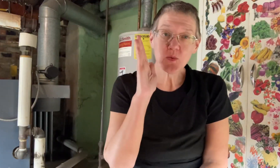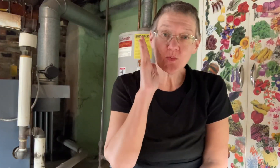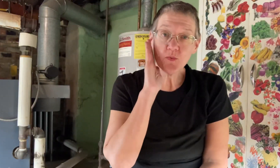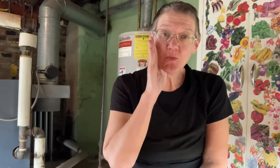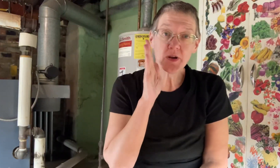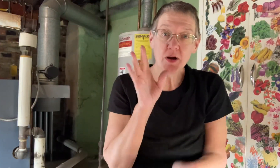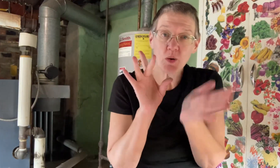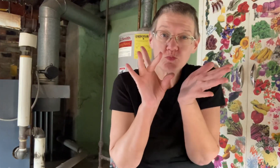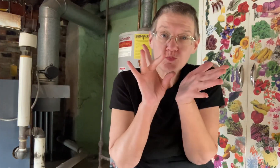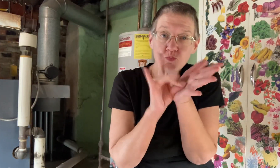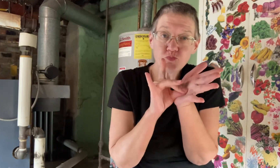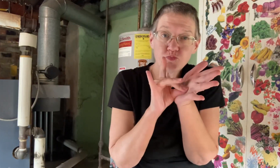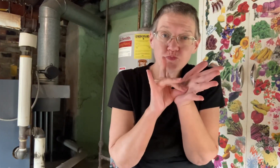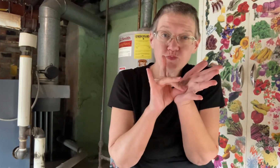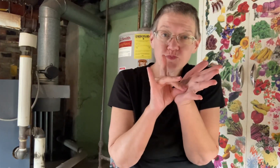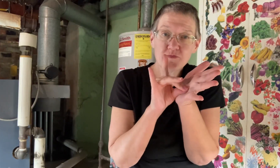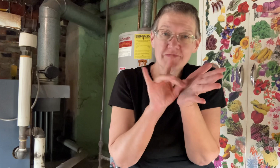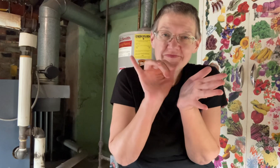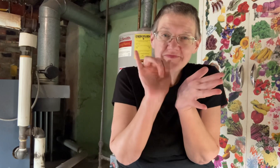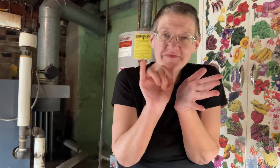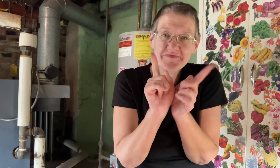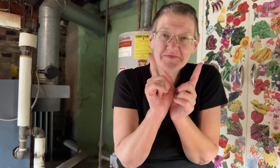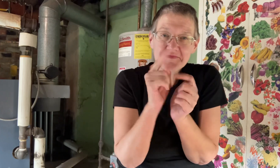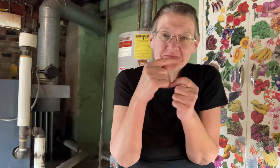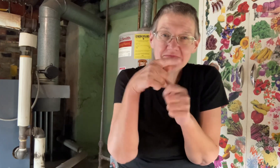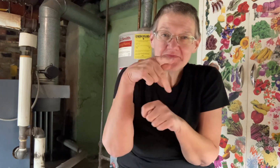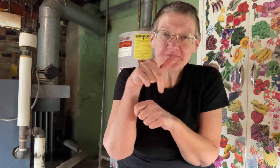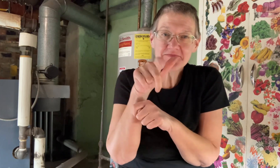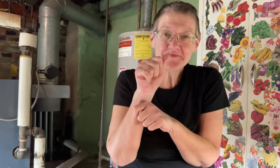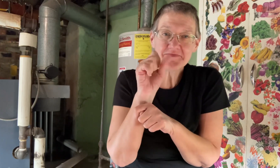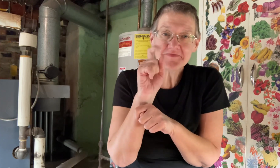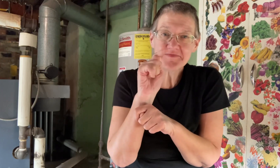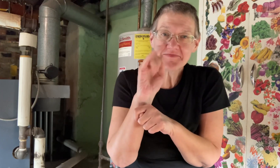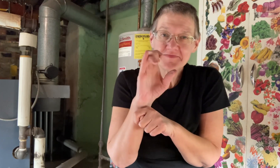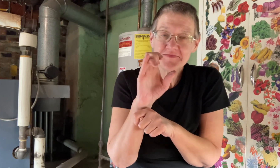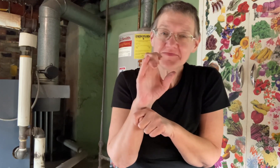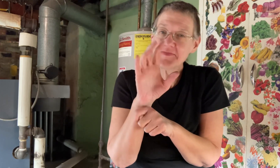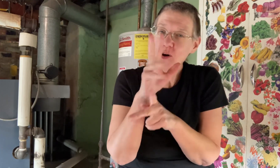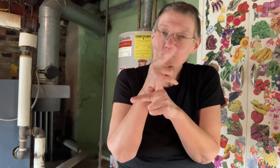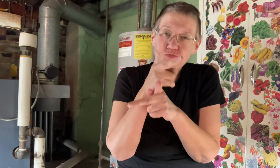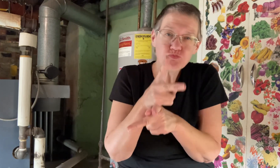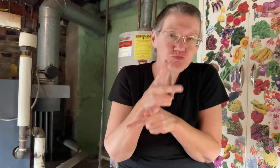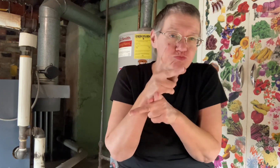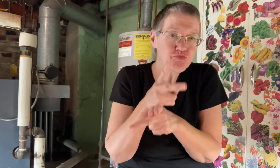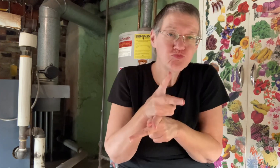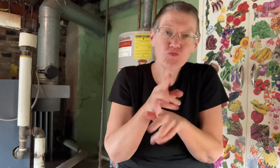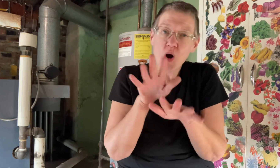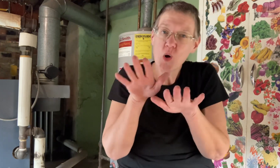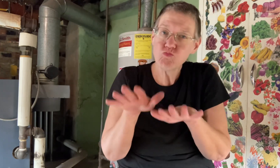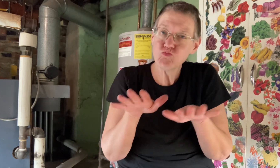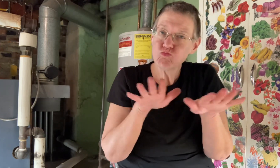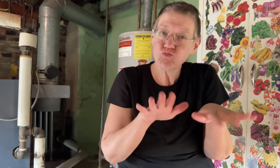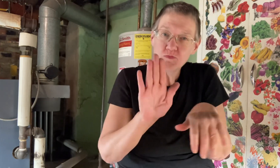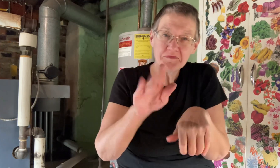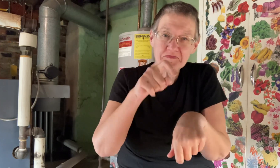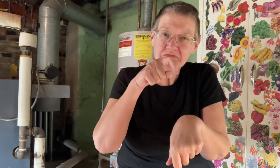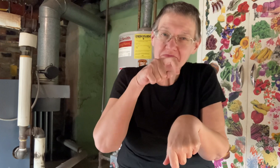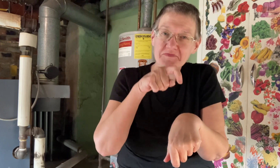now the seeds are going to stick to that little plastic packet so be careful and just take your